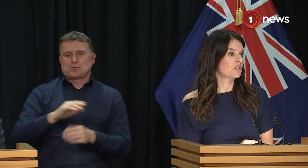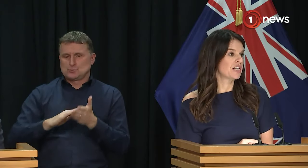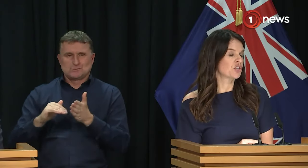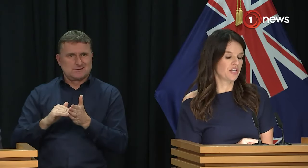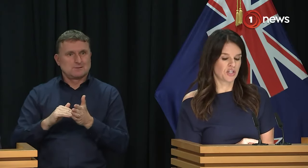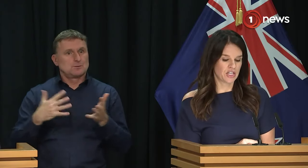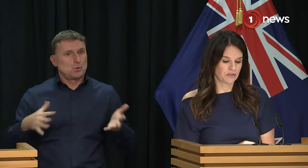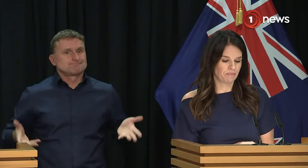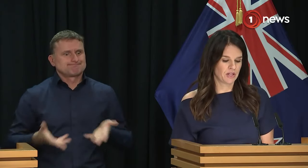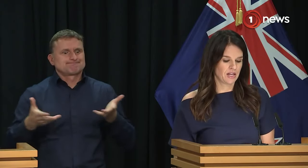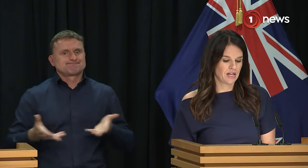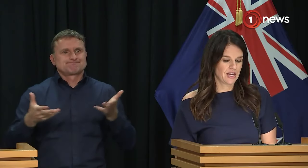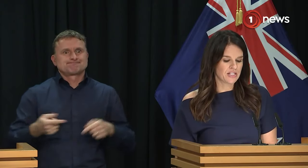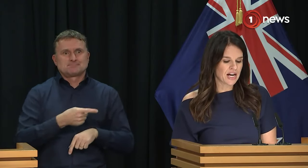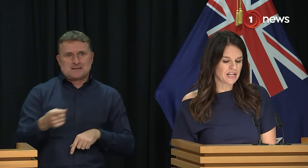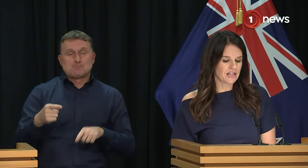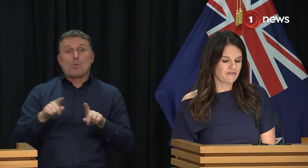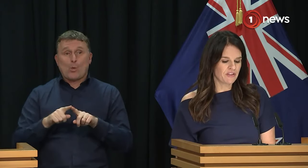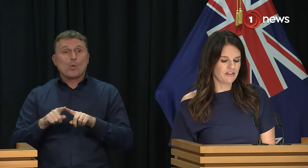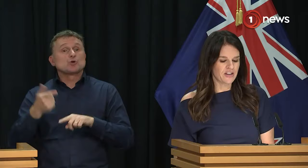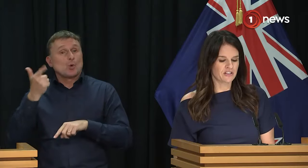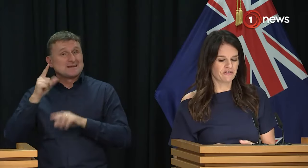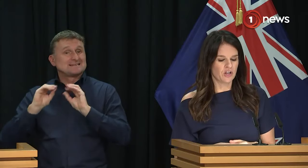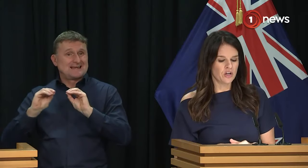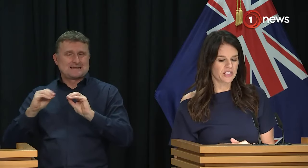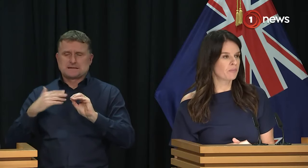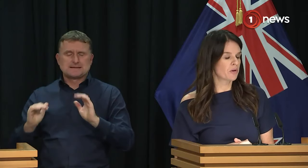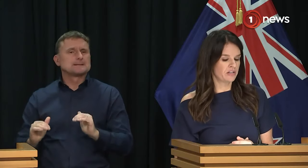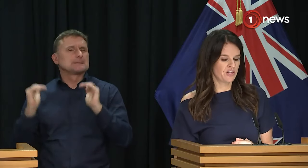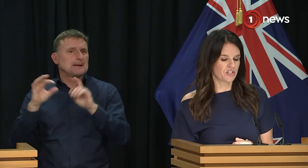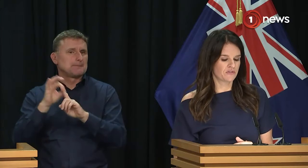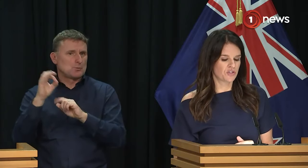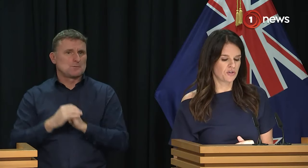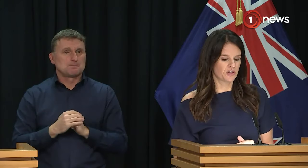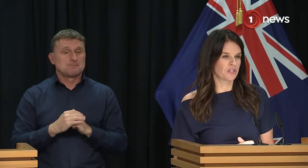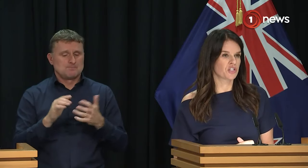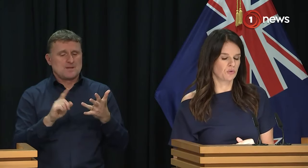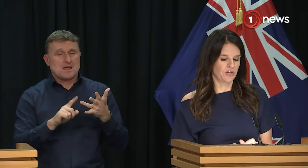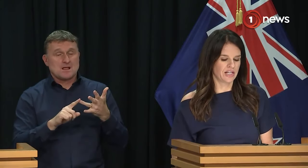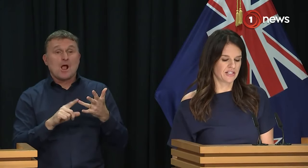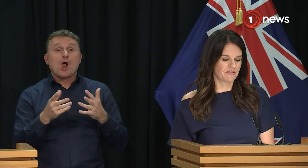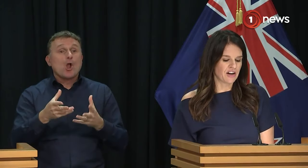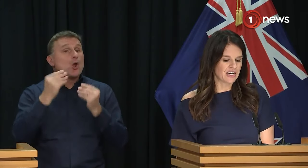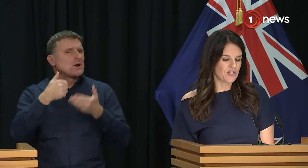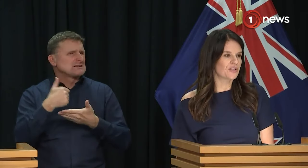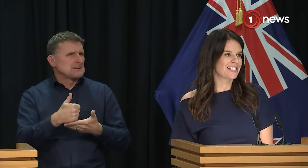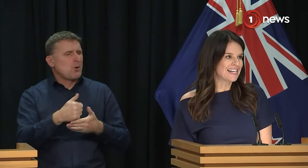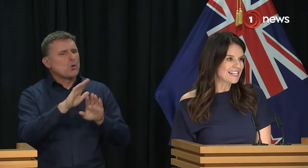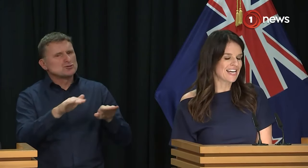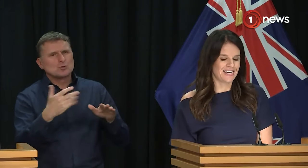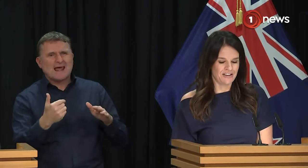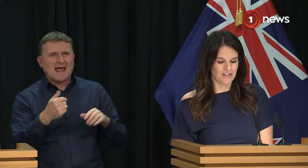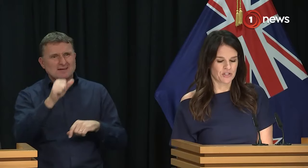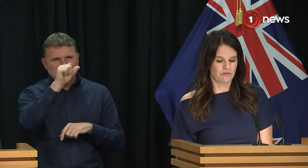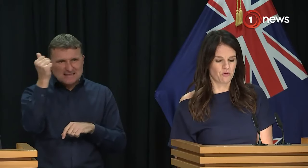initial teacher education, and targeting effective learning support interventions for students with additional learning needs. And finally, using